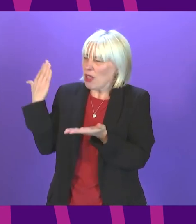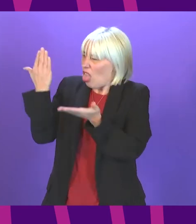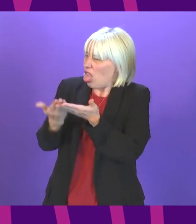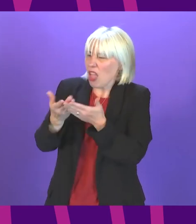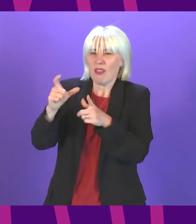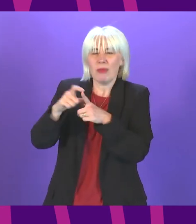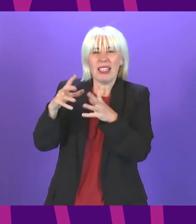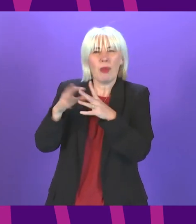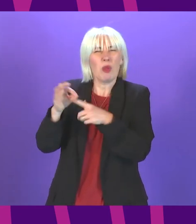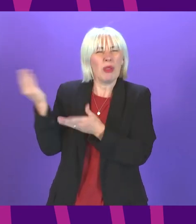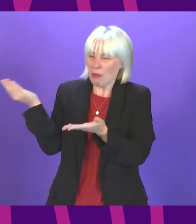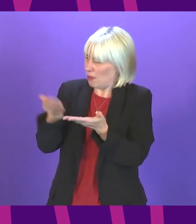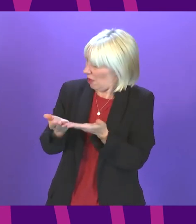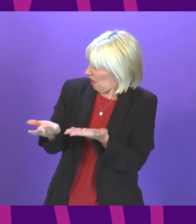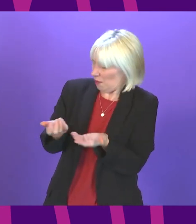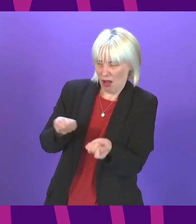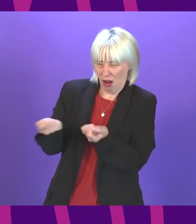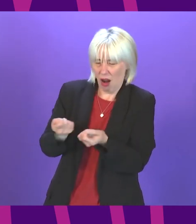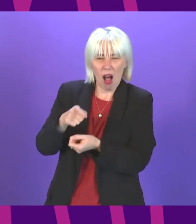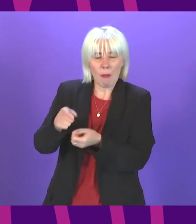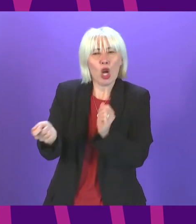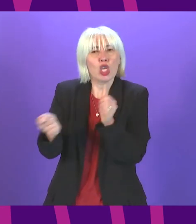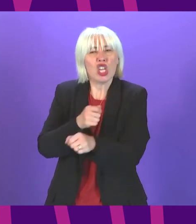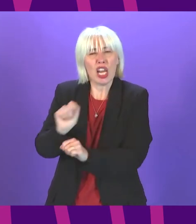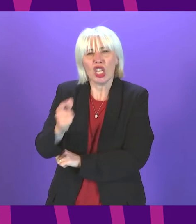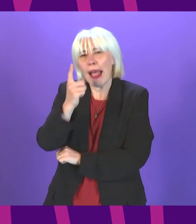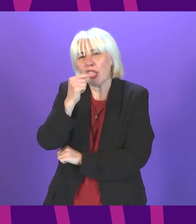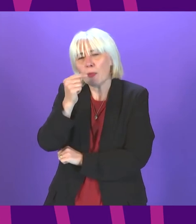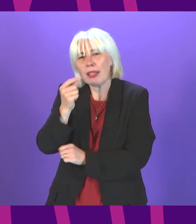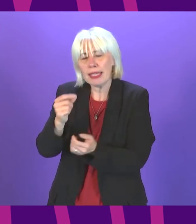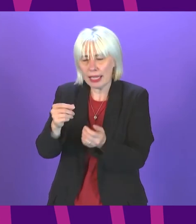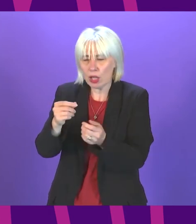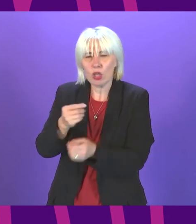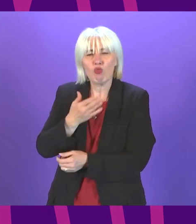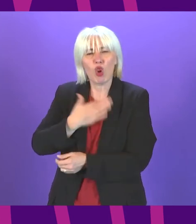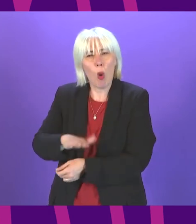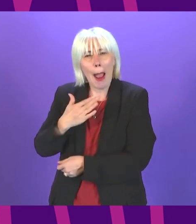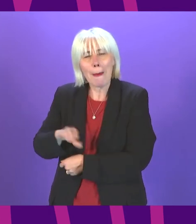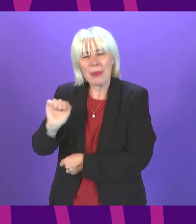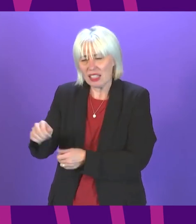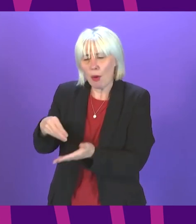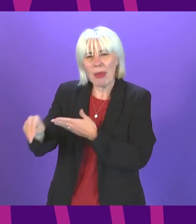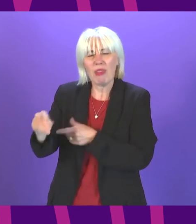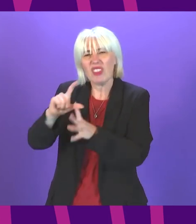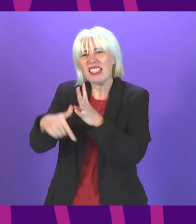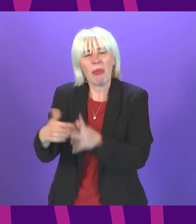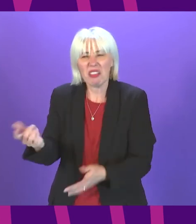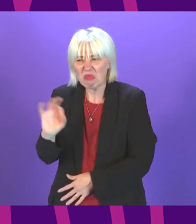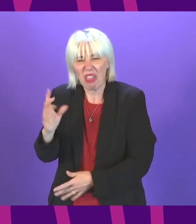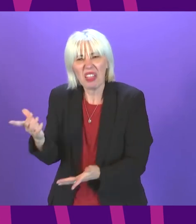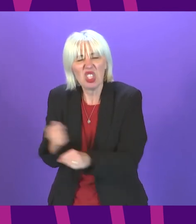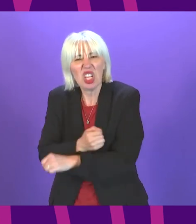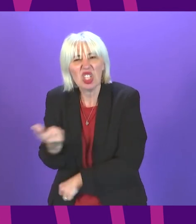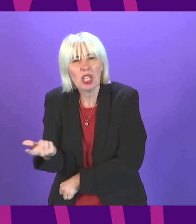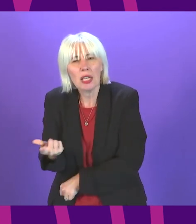the programme outlined today includes no plans for changes to eligibility requirements for or adequacy of these payments the Scottish government